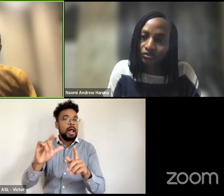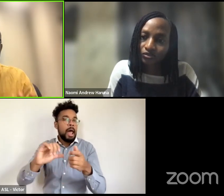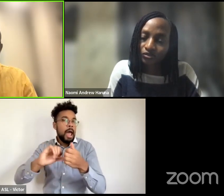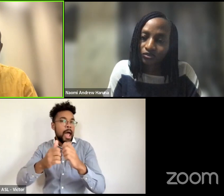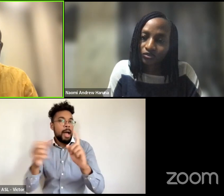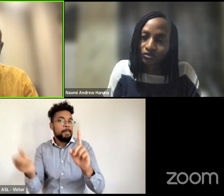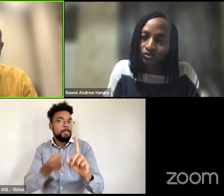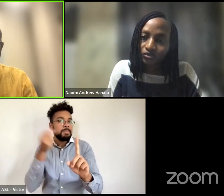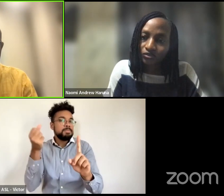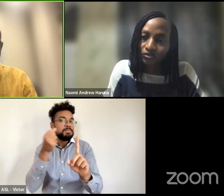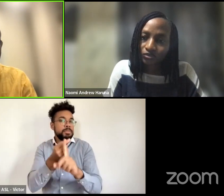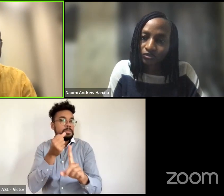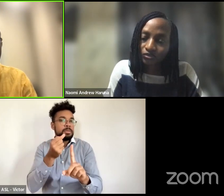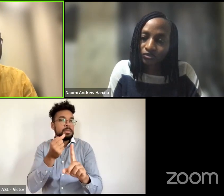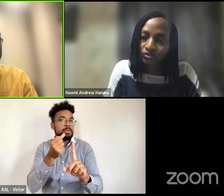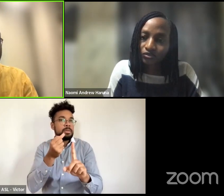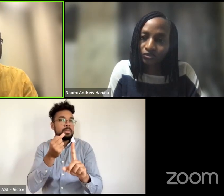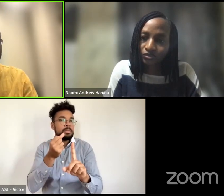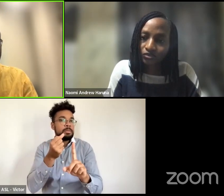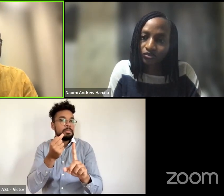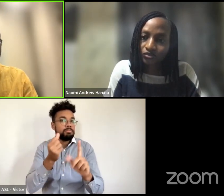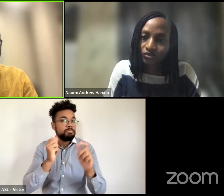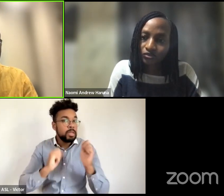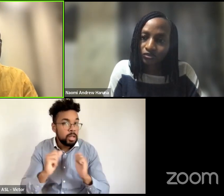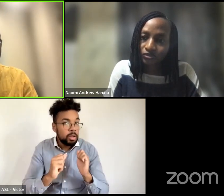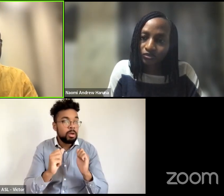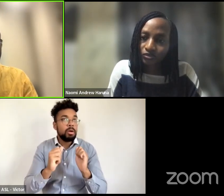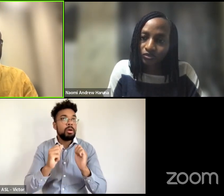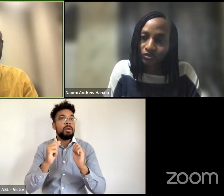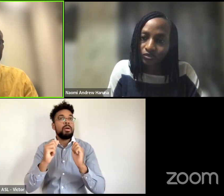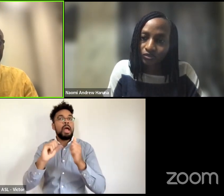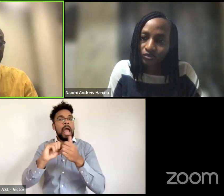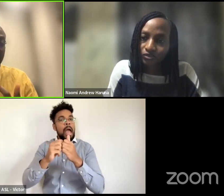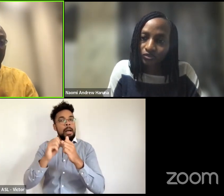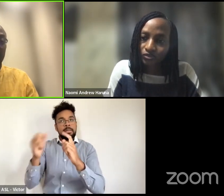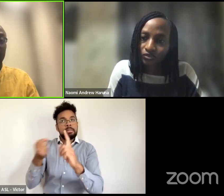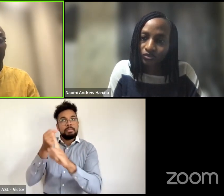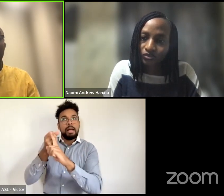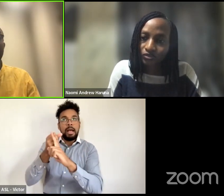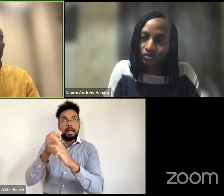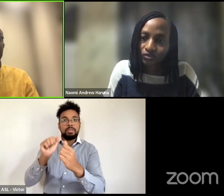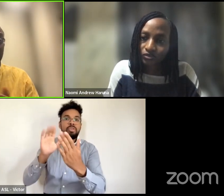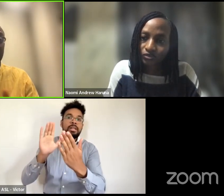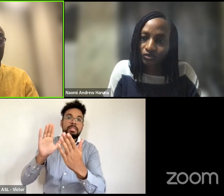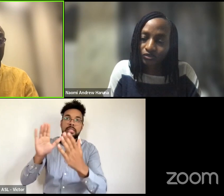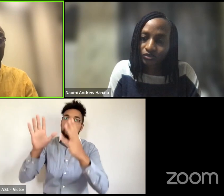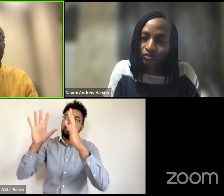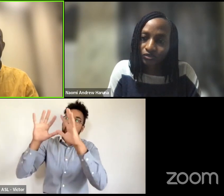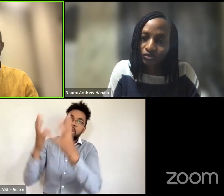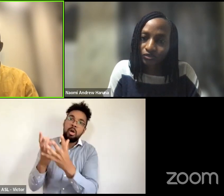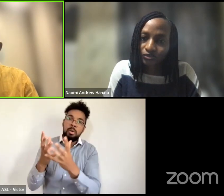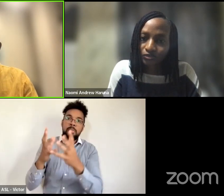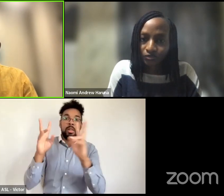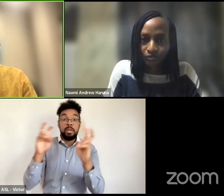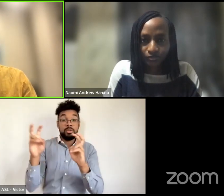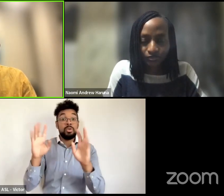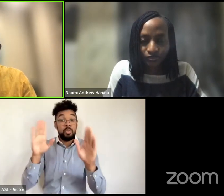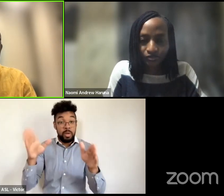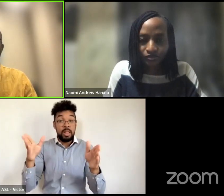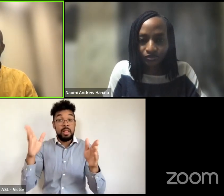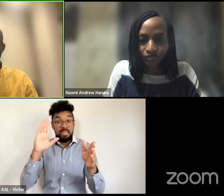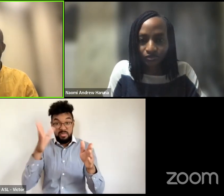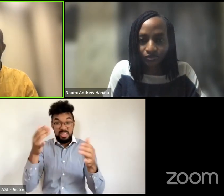this global issue so um i'm going to ask um now me to introduce herself um